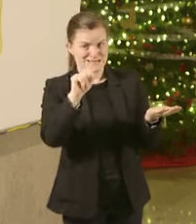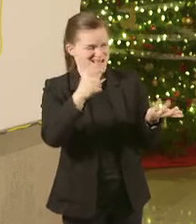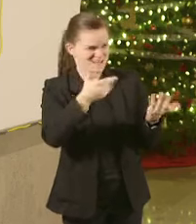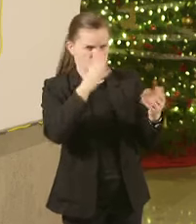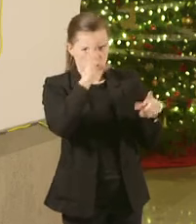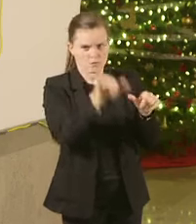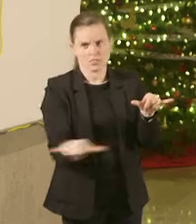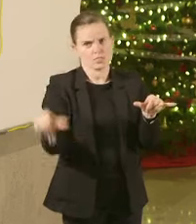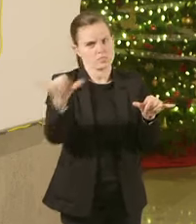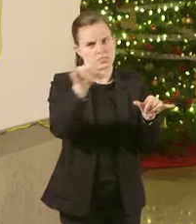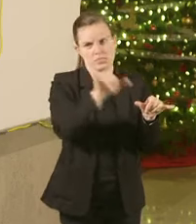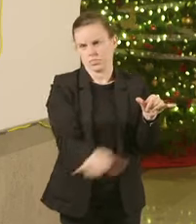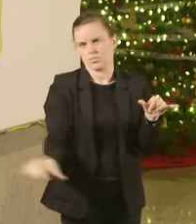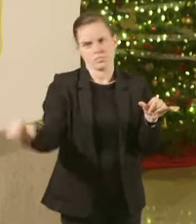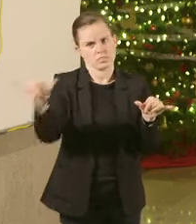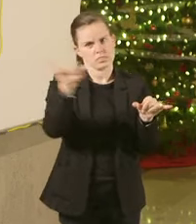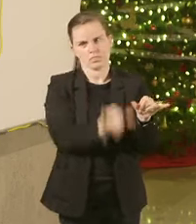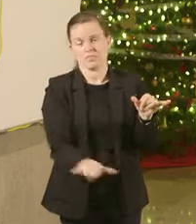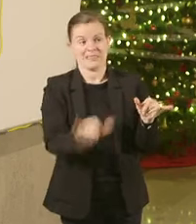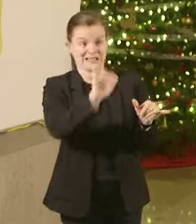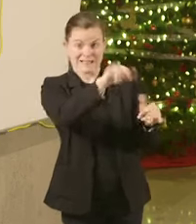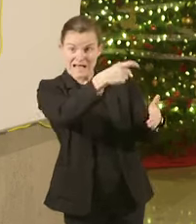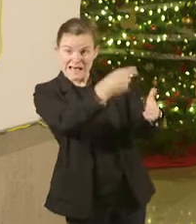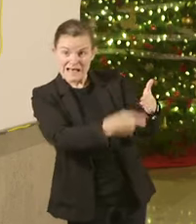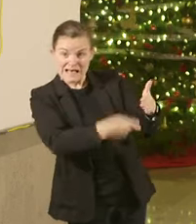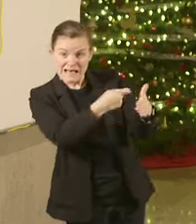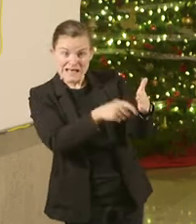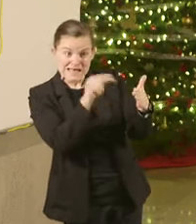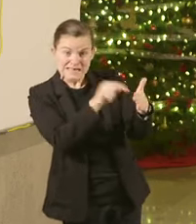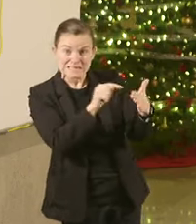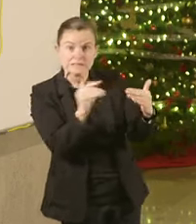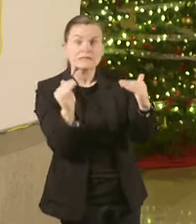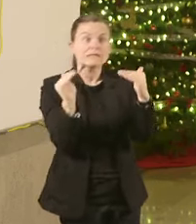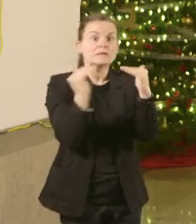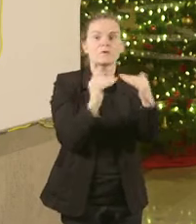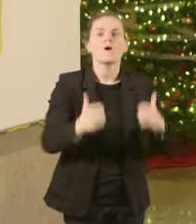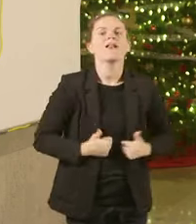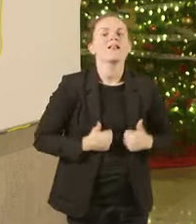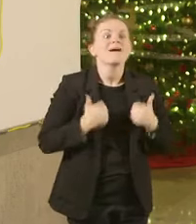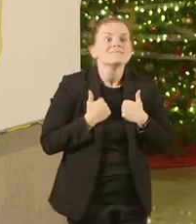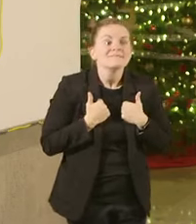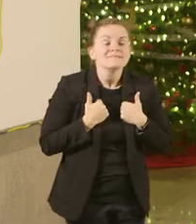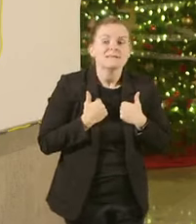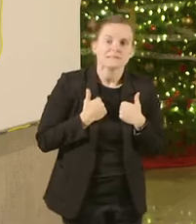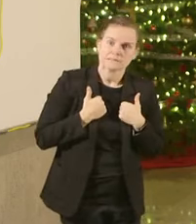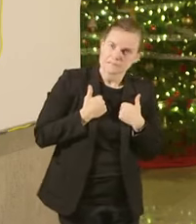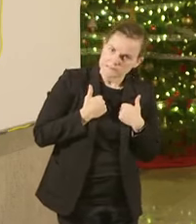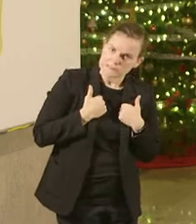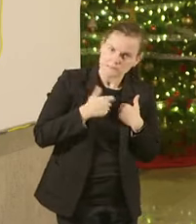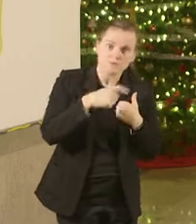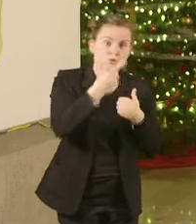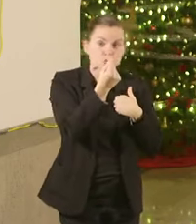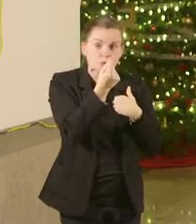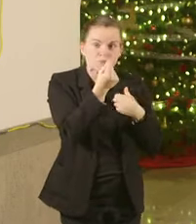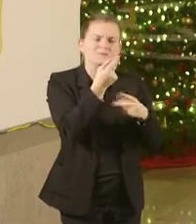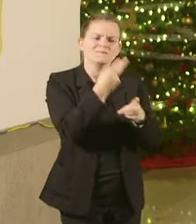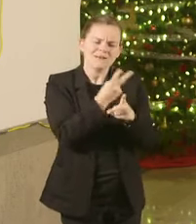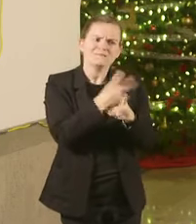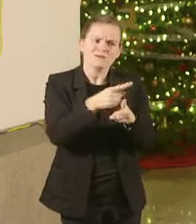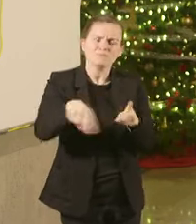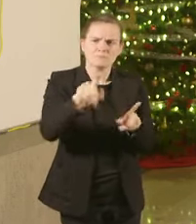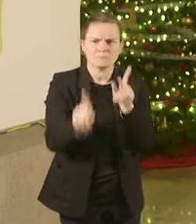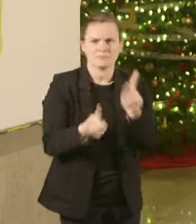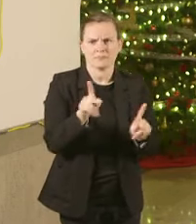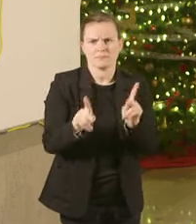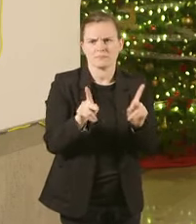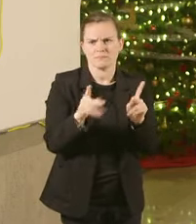cost is This is about saving people's lives This is about taking care of Missourians And we're going to do everything we can within our powers to